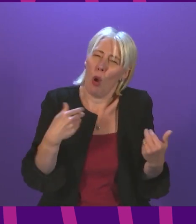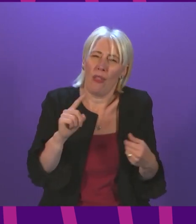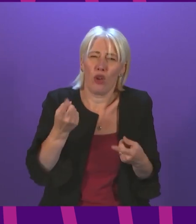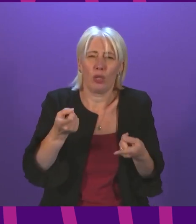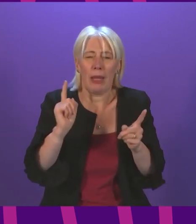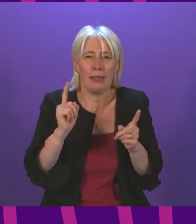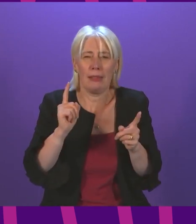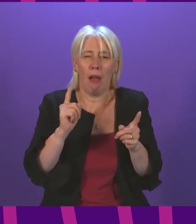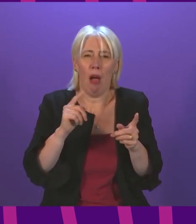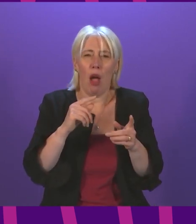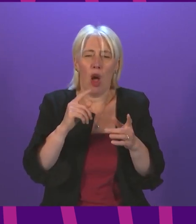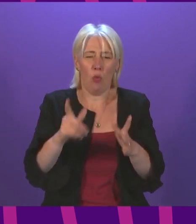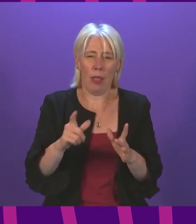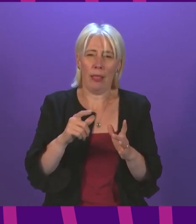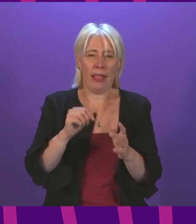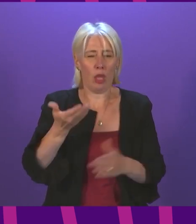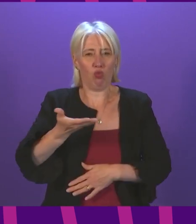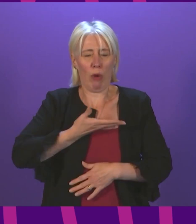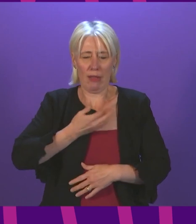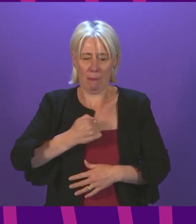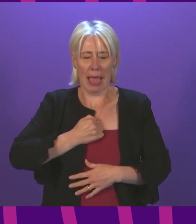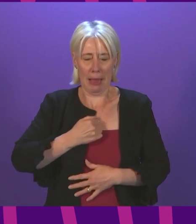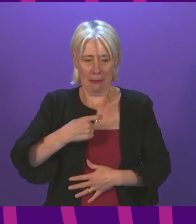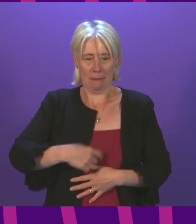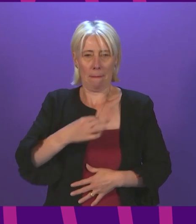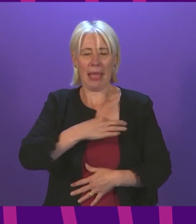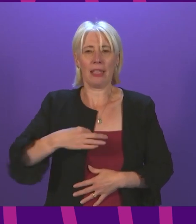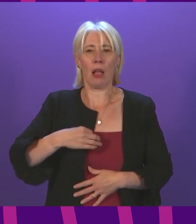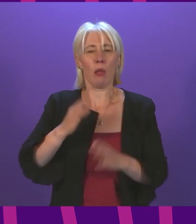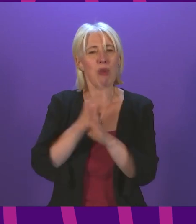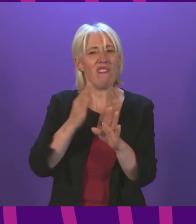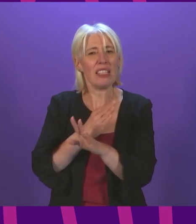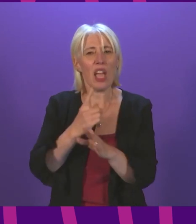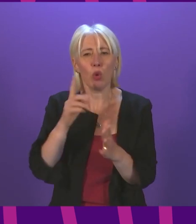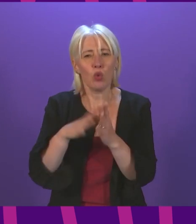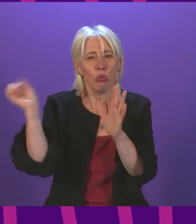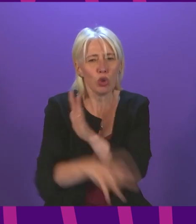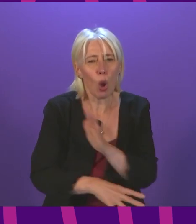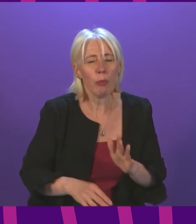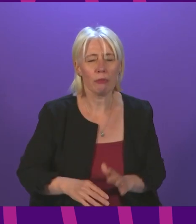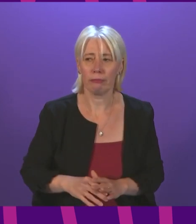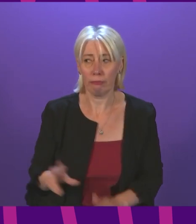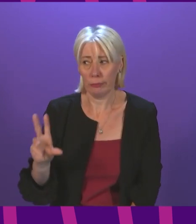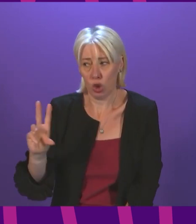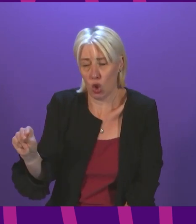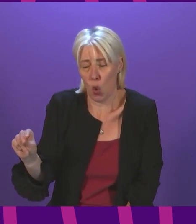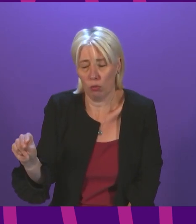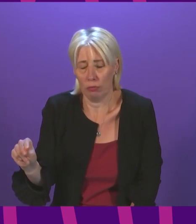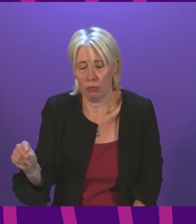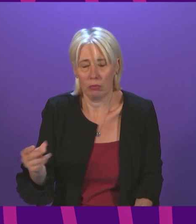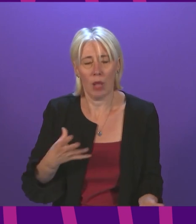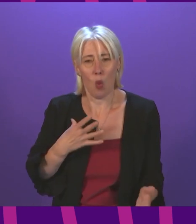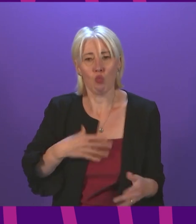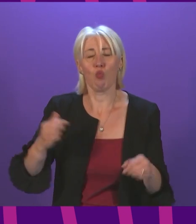this assault on the right to medical privacy today first minister no because I want to do everything